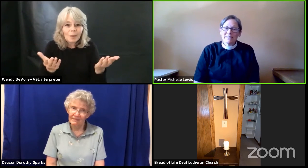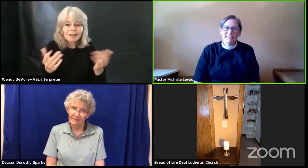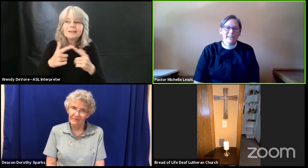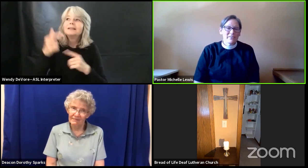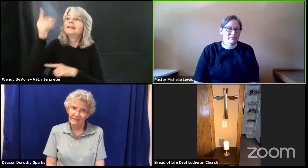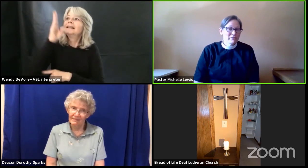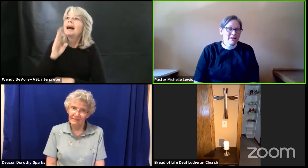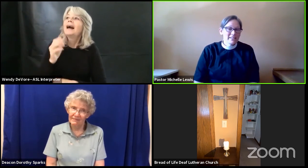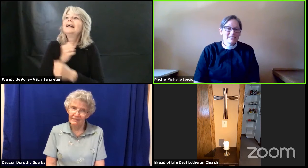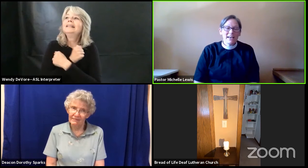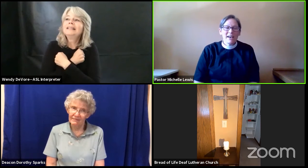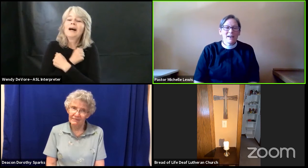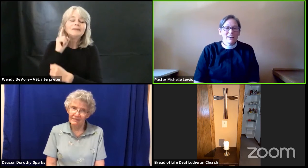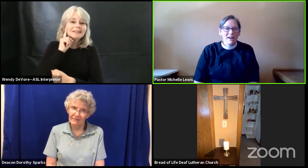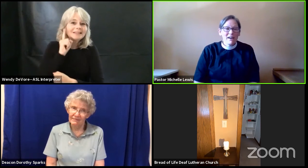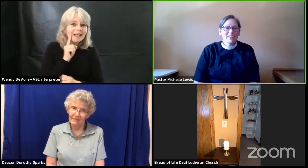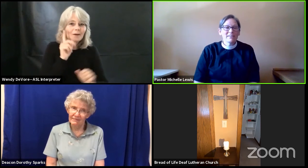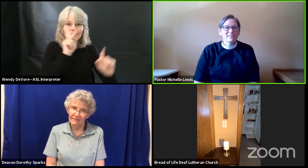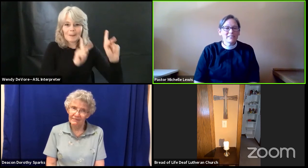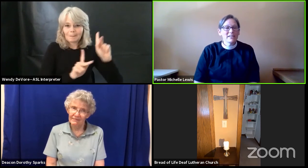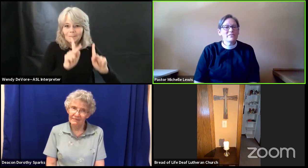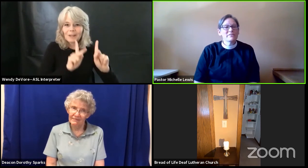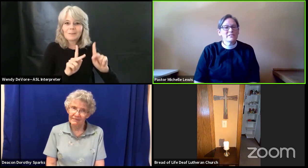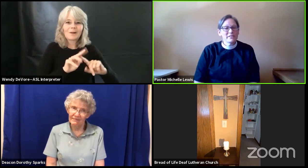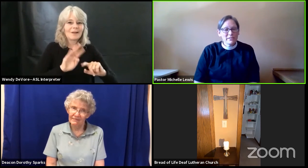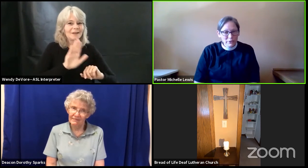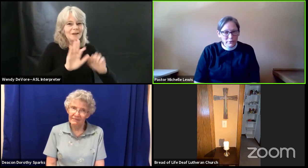and their friends god loves you